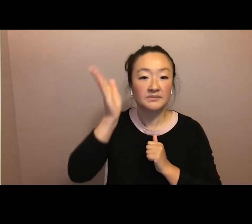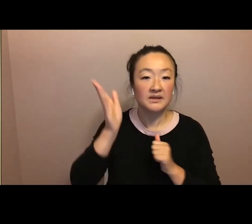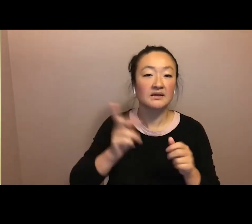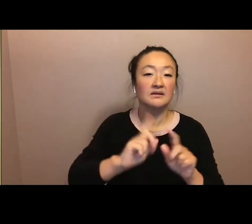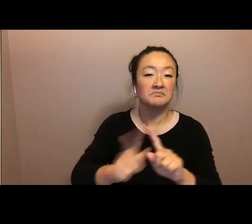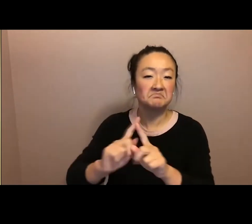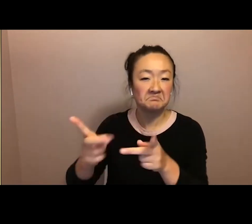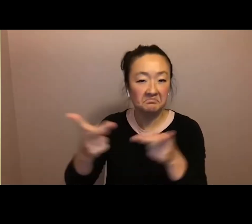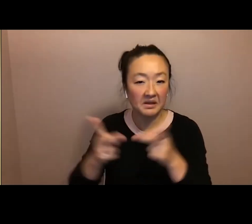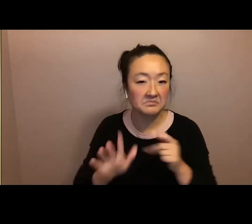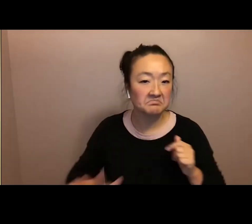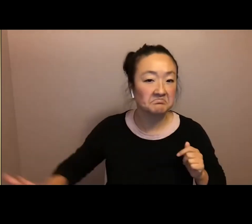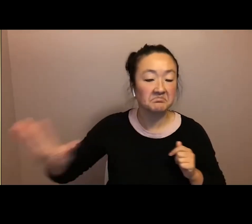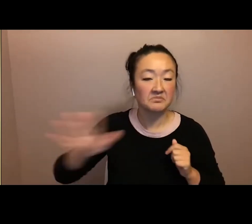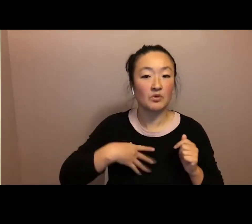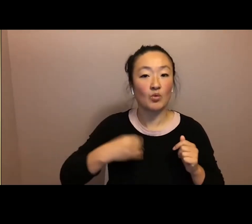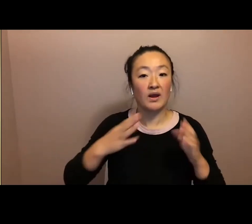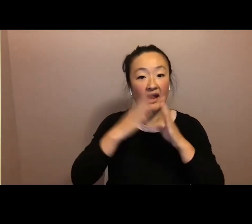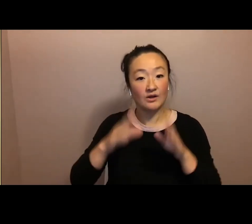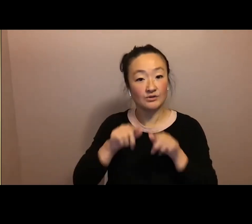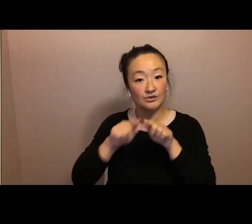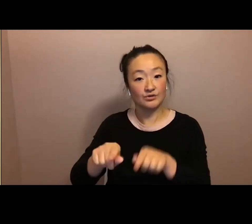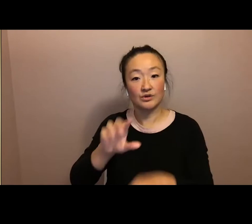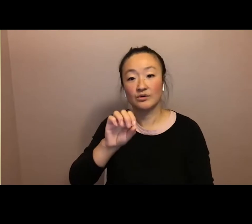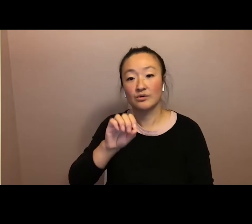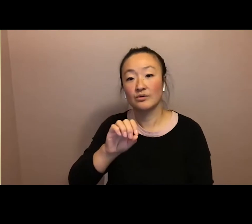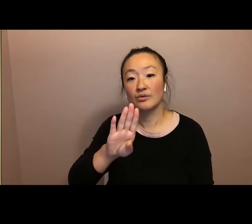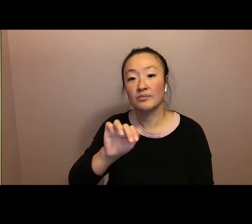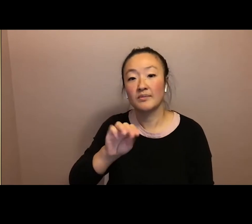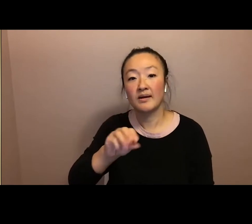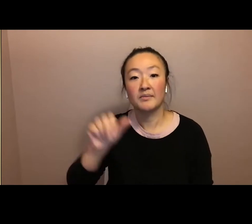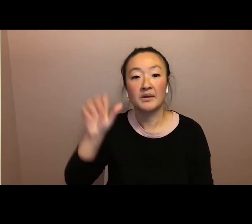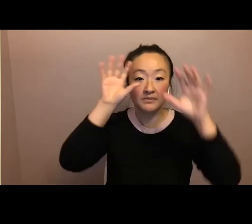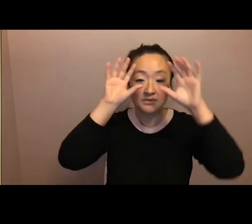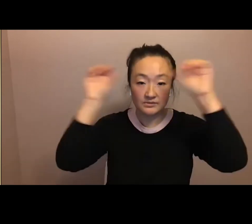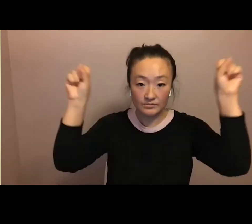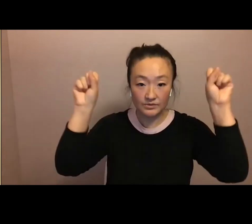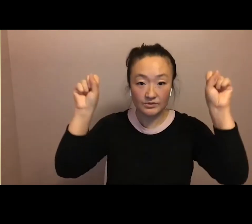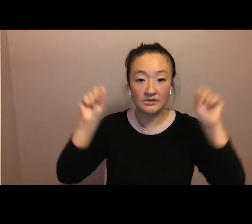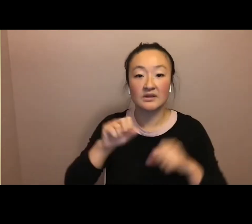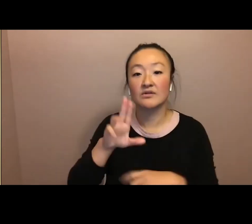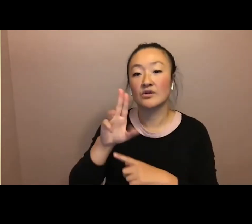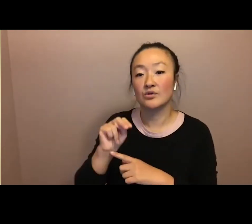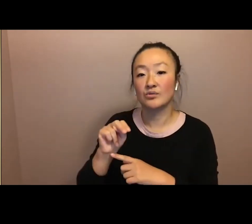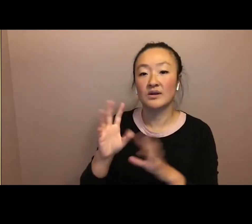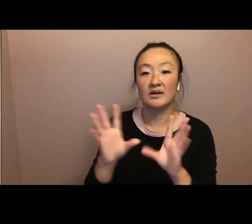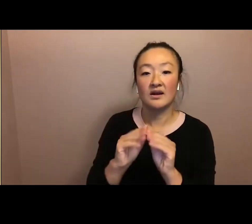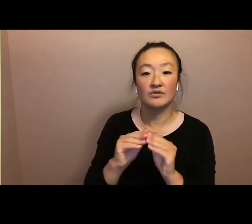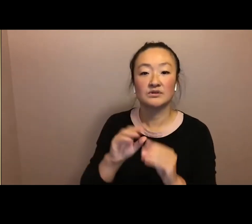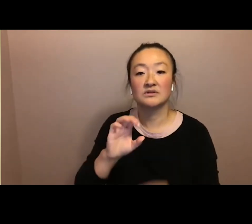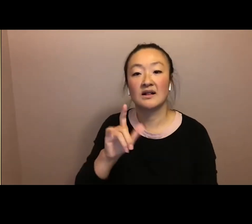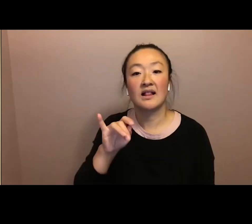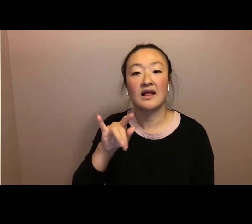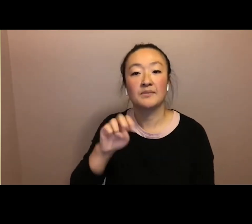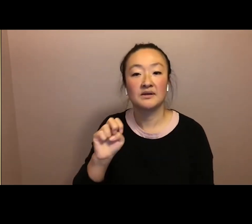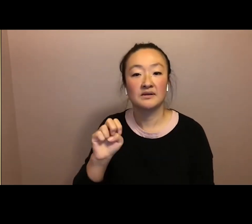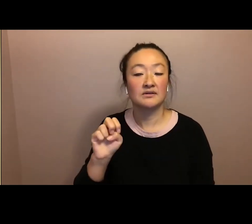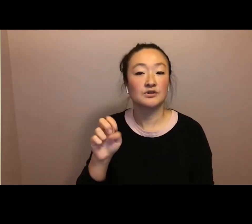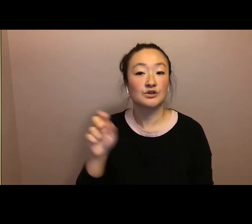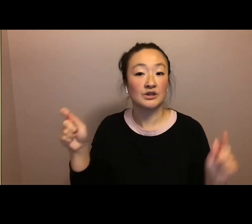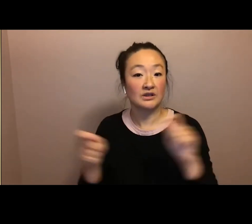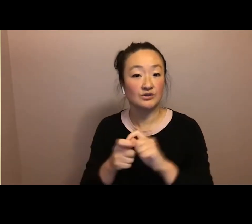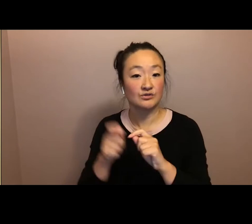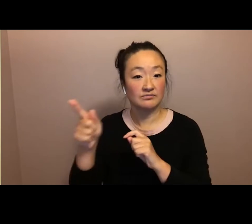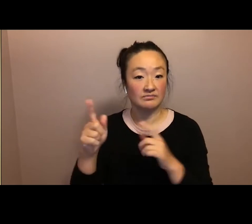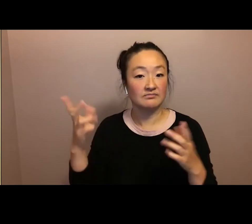The most memorable moment of her career was receiving President Obama's Champion of Change Award in 2012 for her